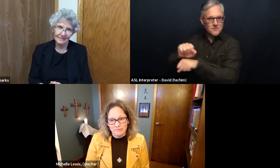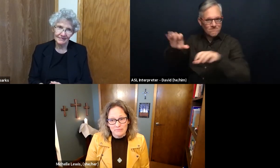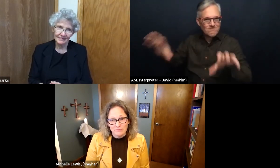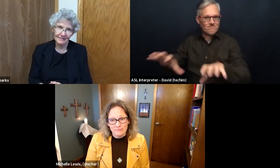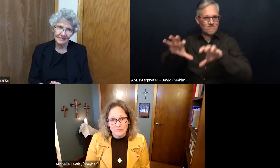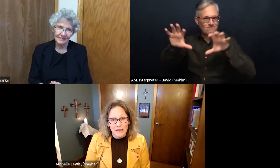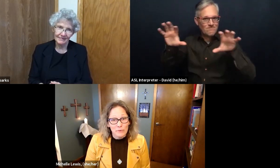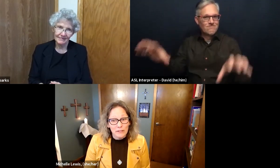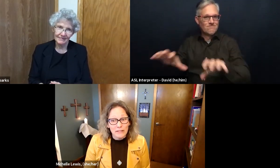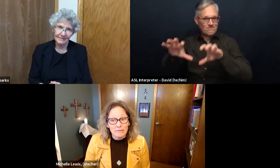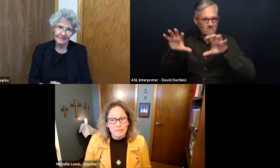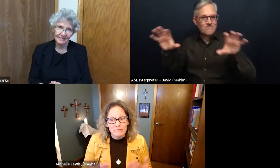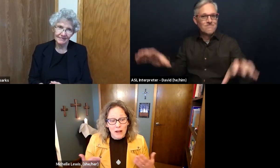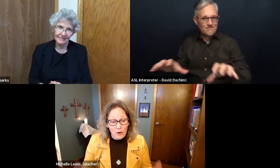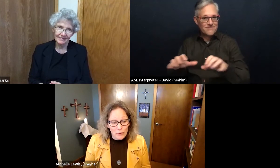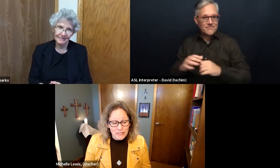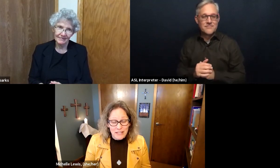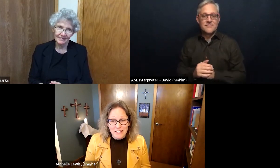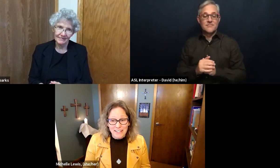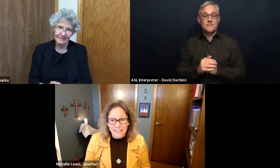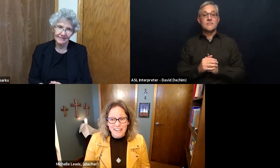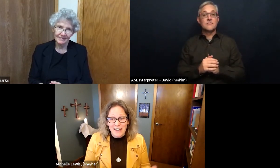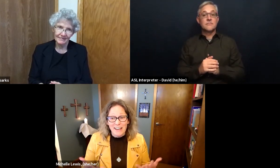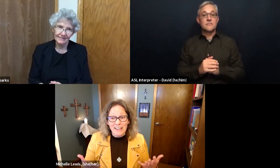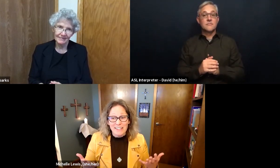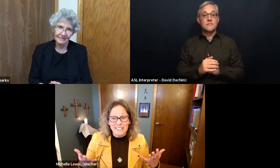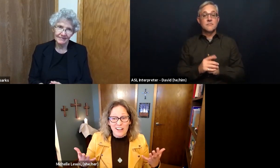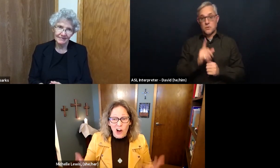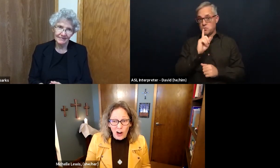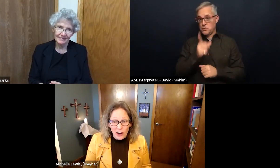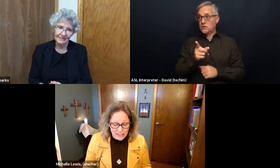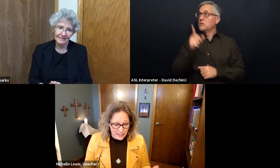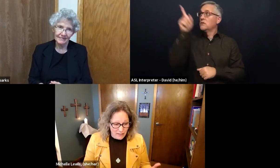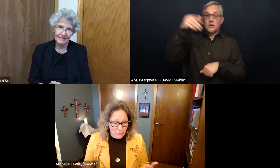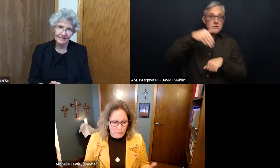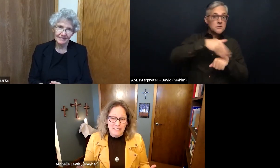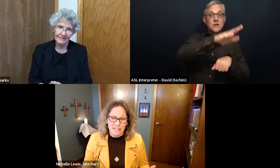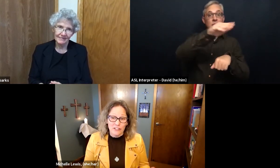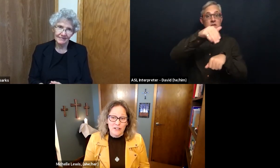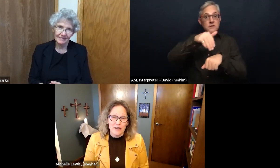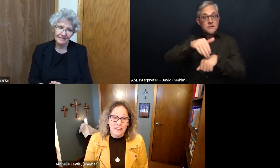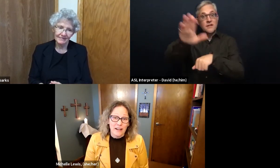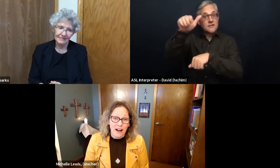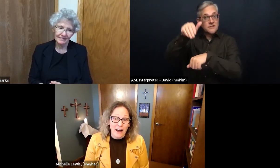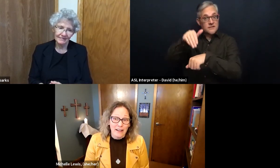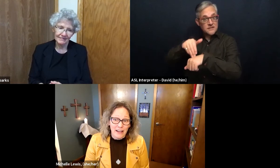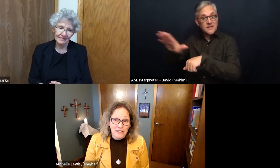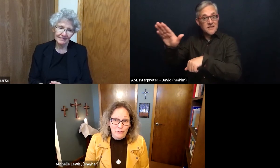And really, our ascending is the heart of the message that God has for